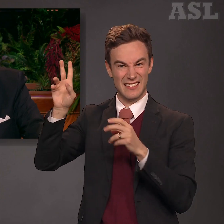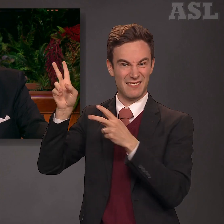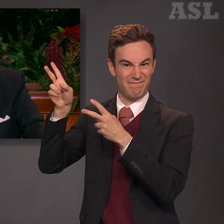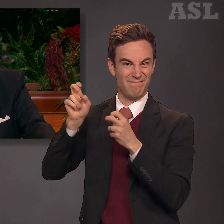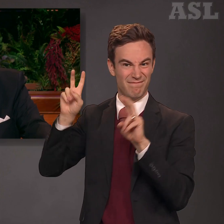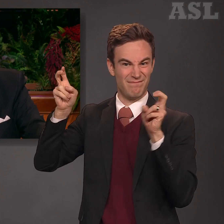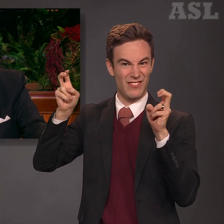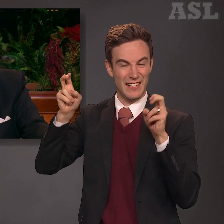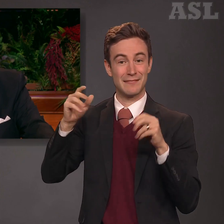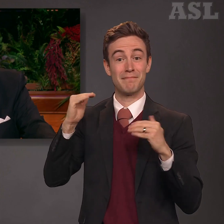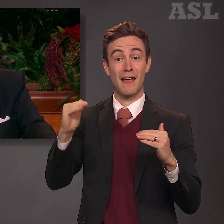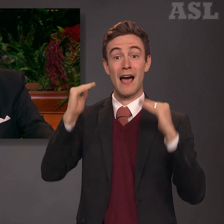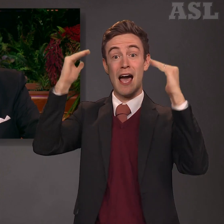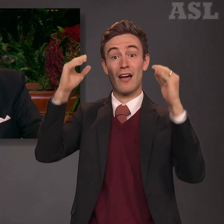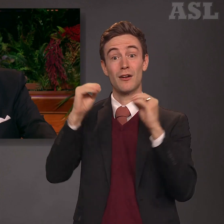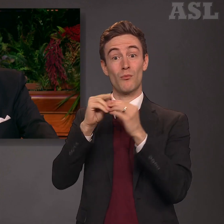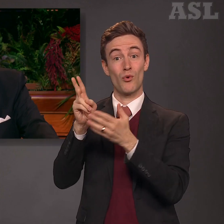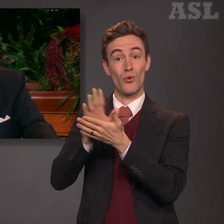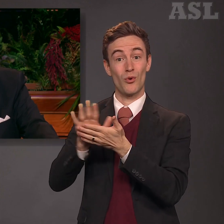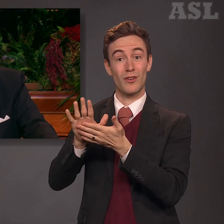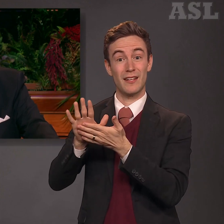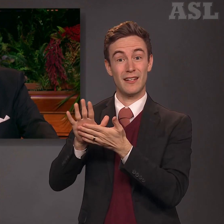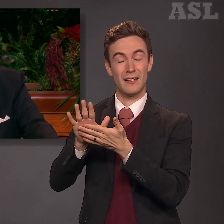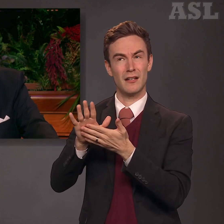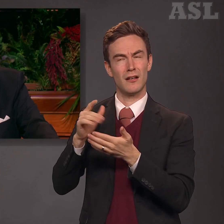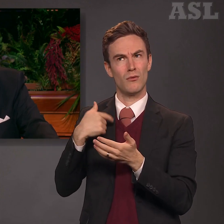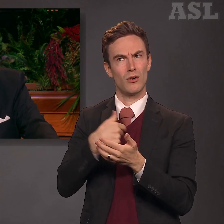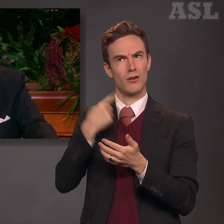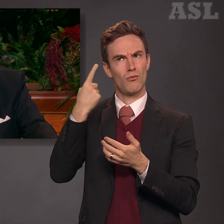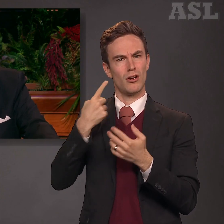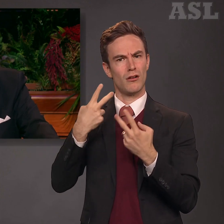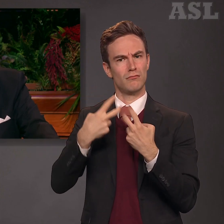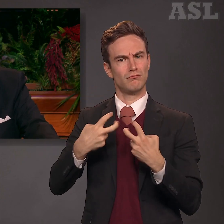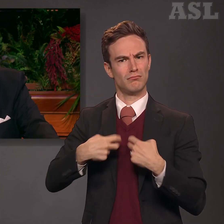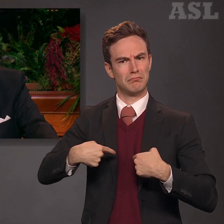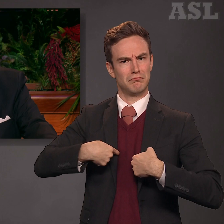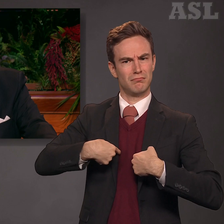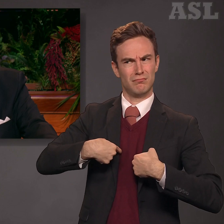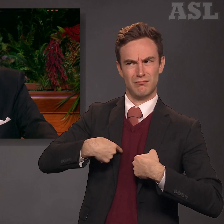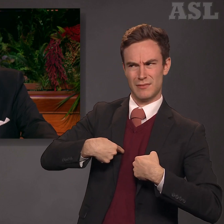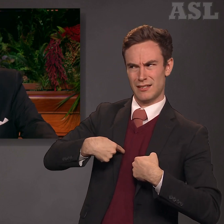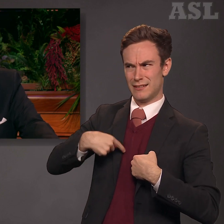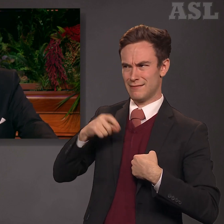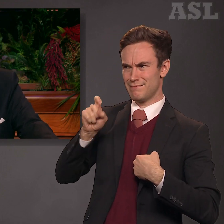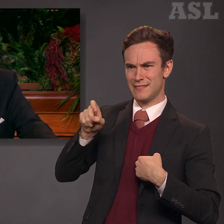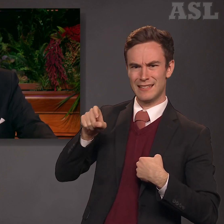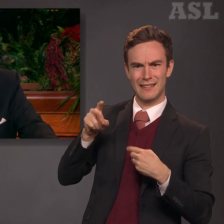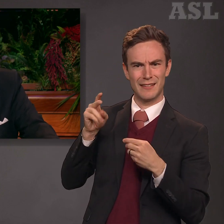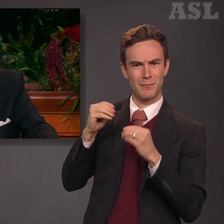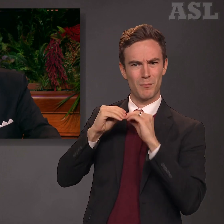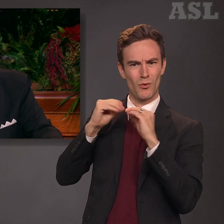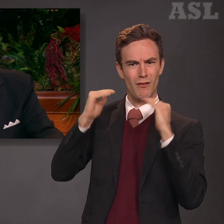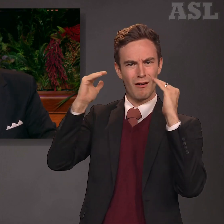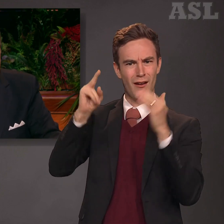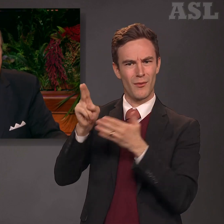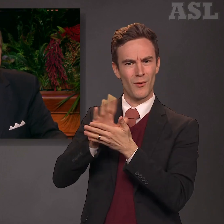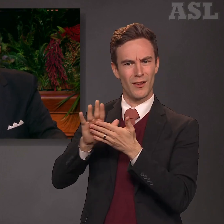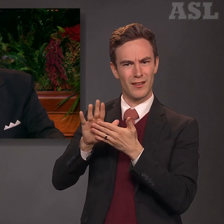Nelson's phrase, is something we could seek? When doing so, we would do well to remember